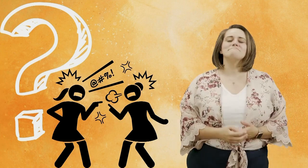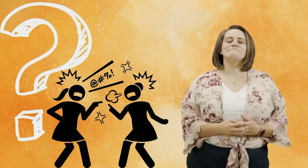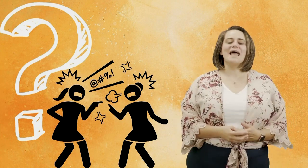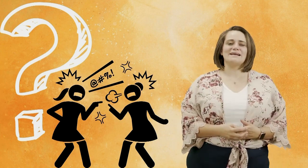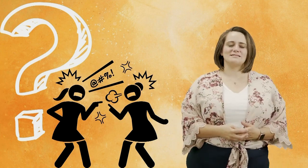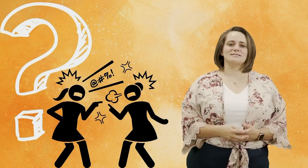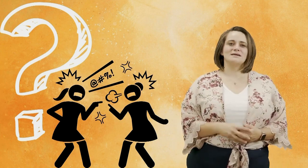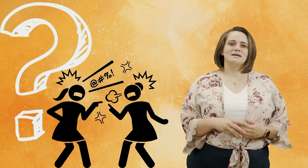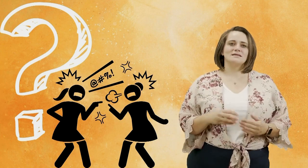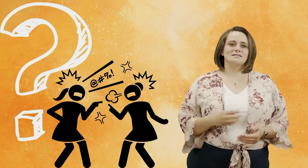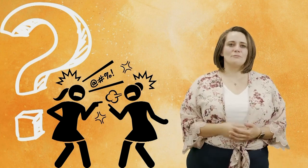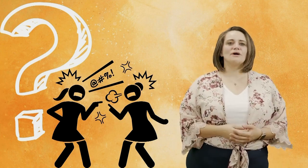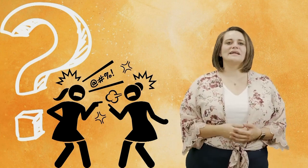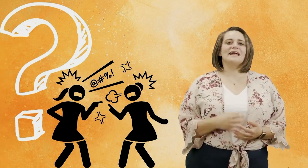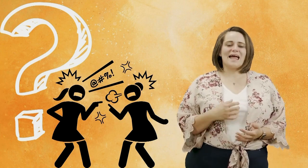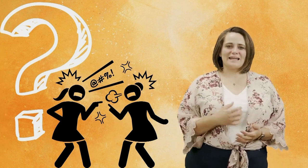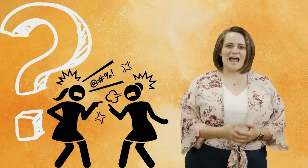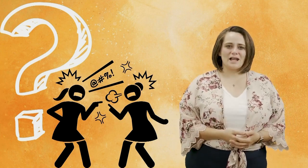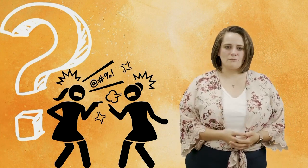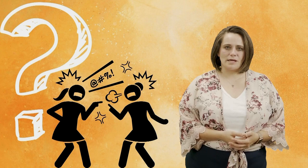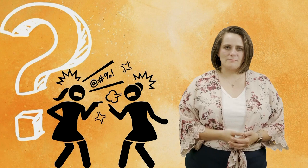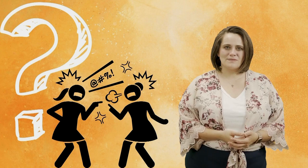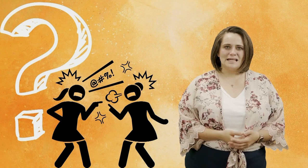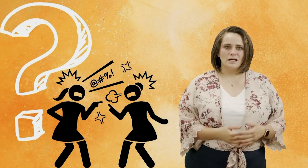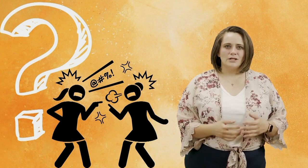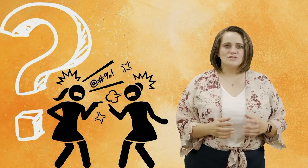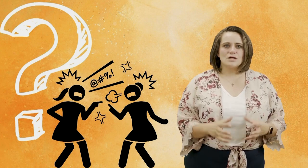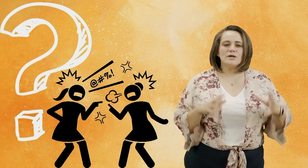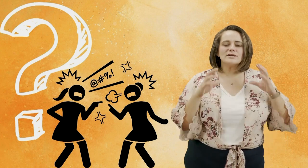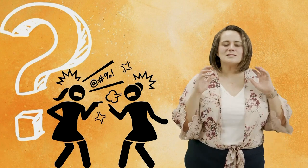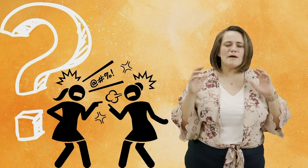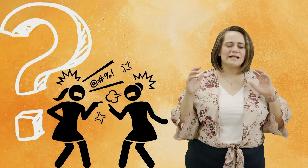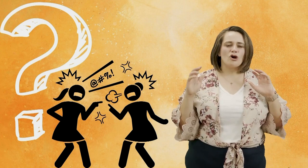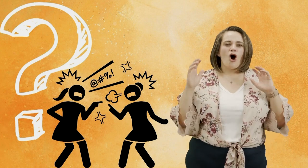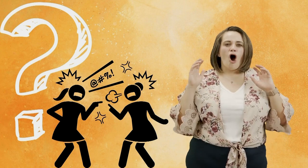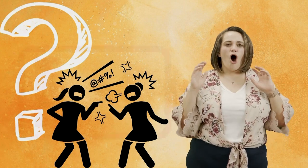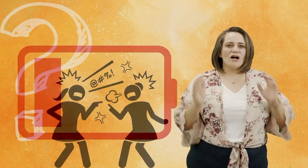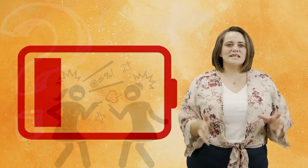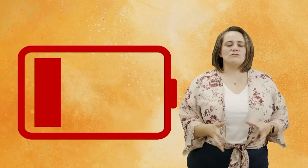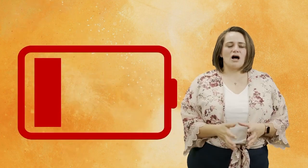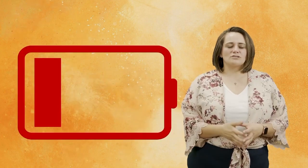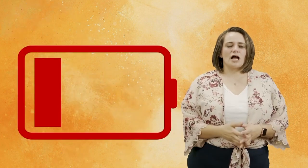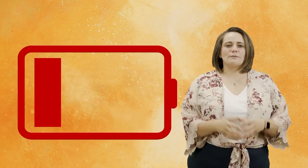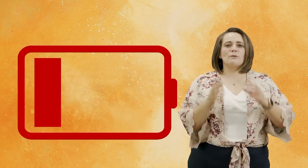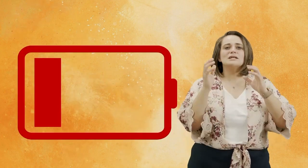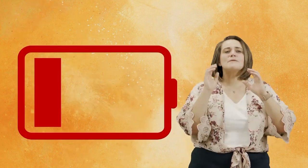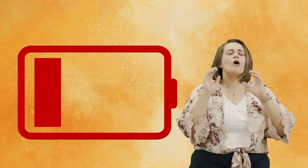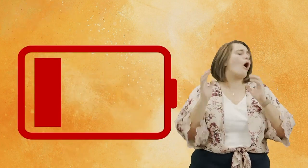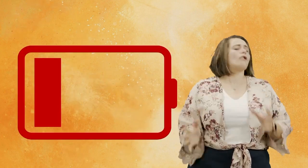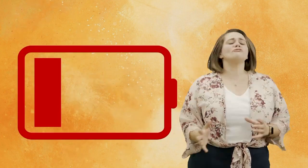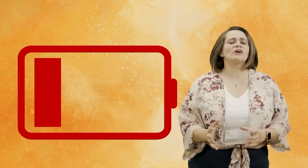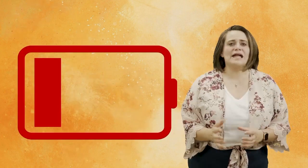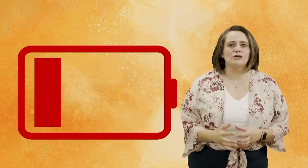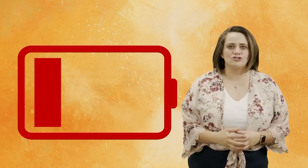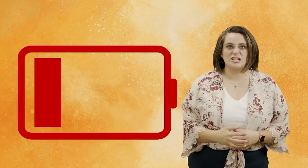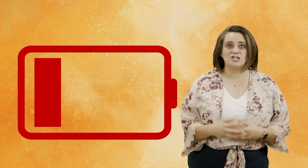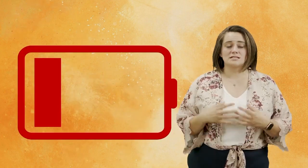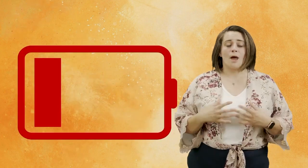makes somebody an enemy you see we could spend all day long talking about we could spend all of our energy just